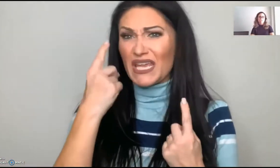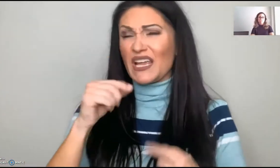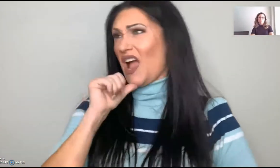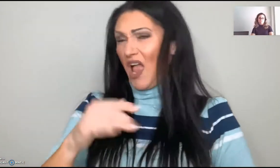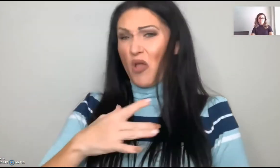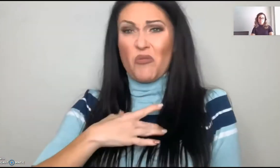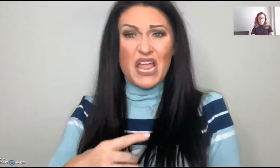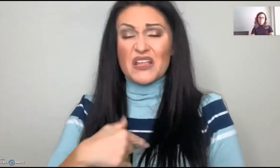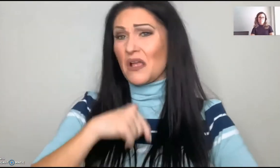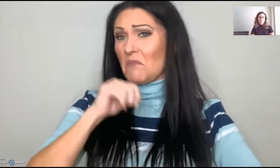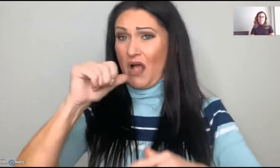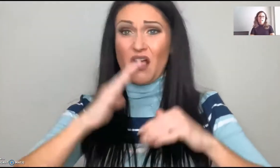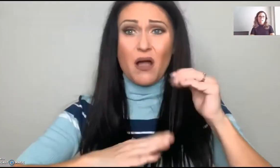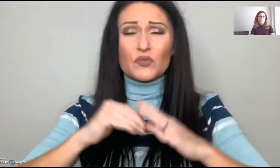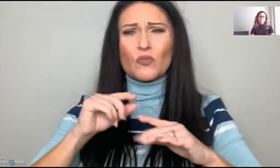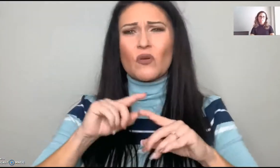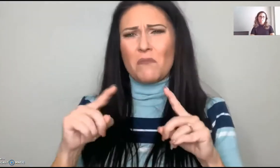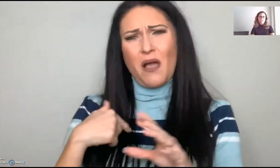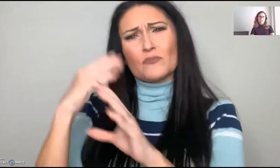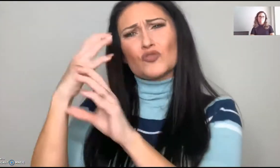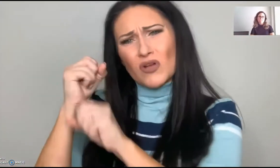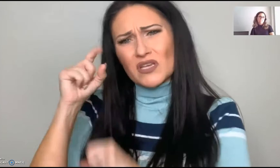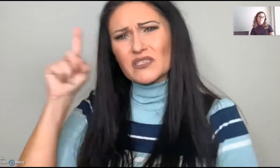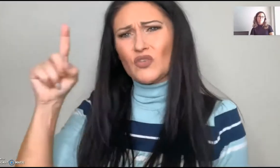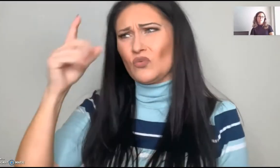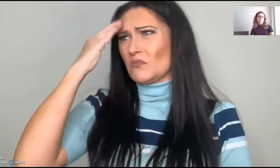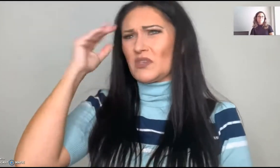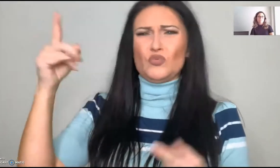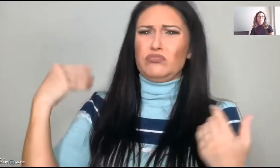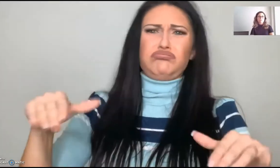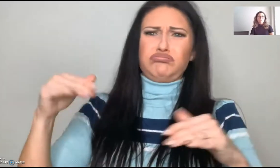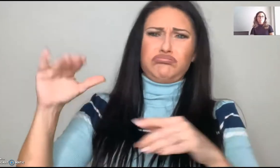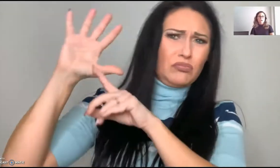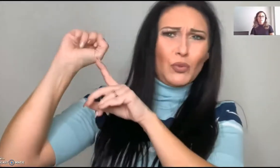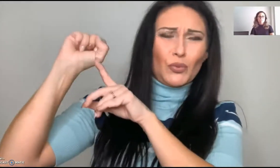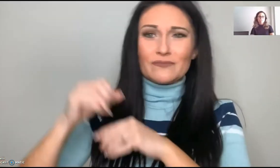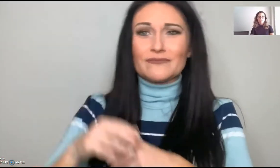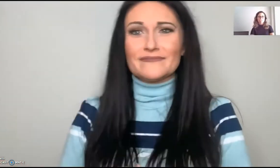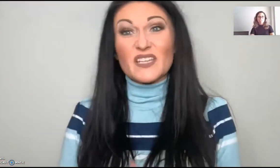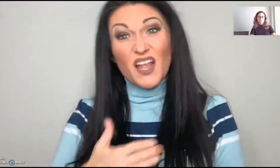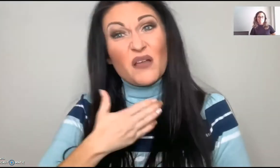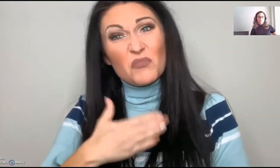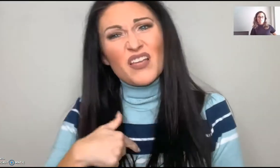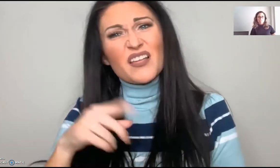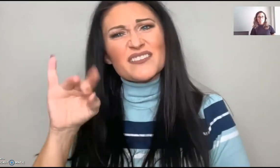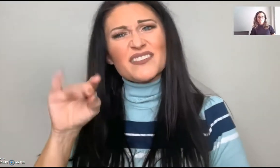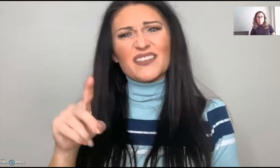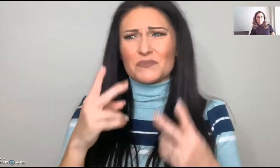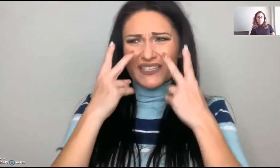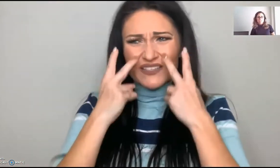experience love, I don't get it. I don't like it. I'm not comfortable. You have to trust him because he's the expert.